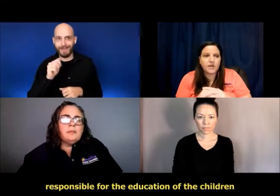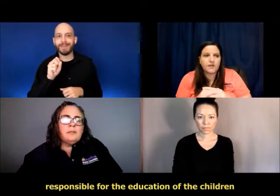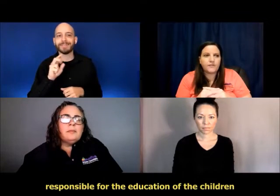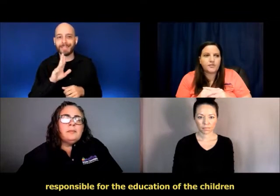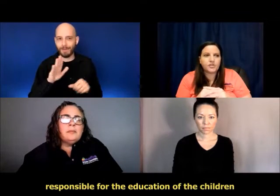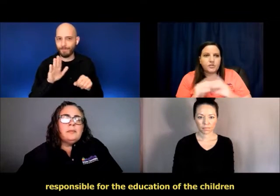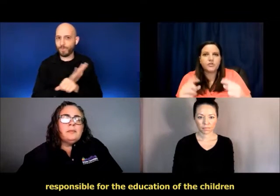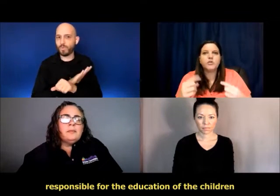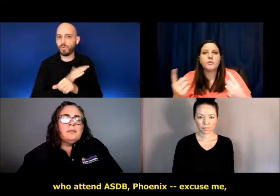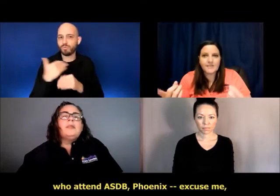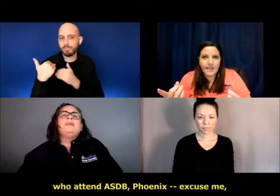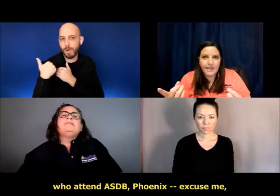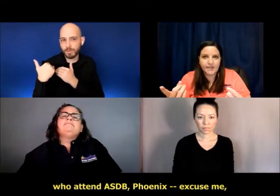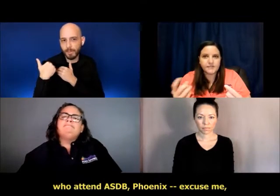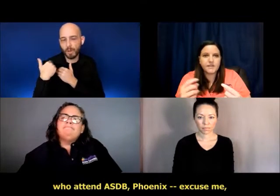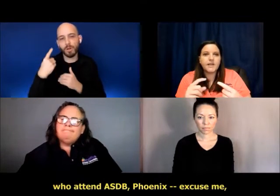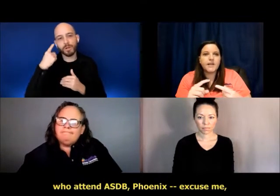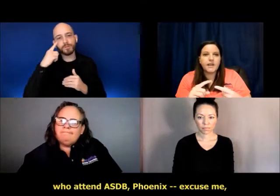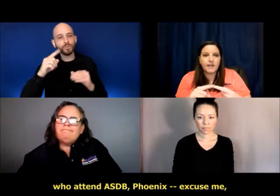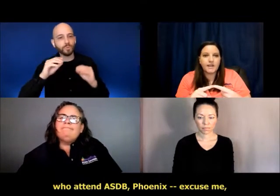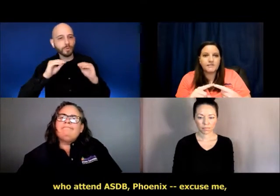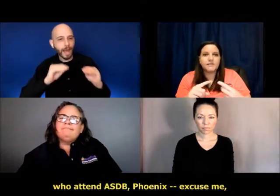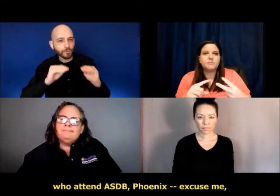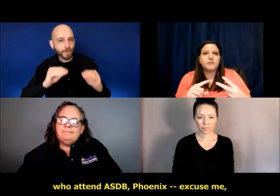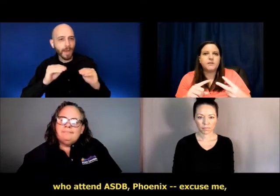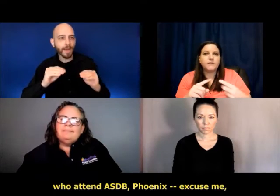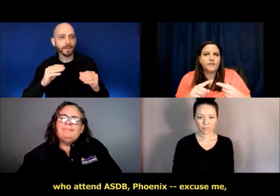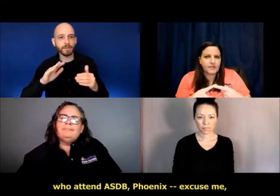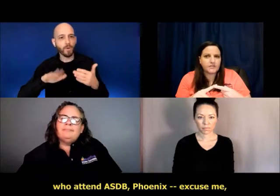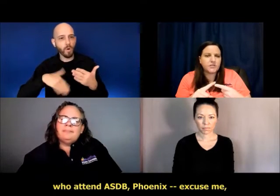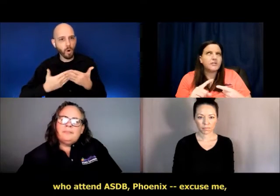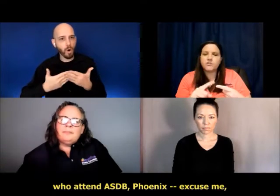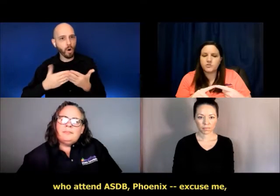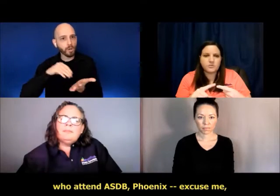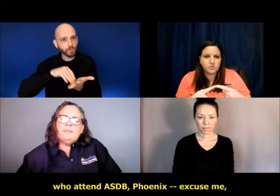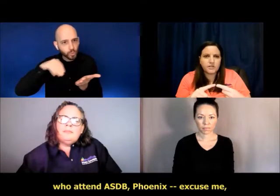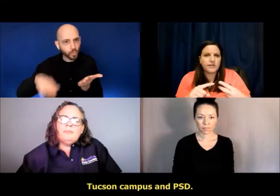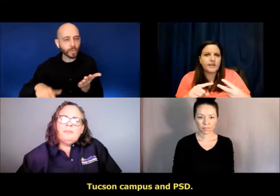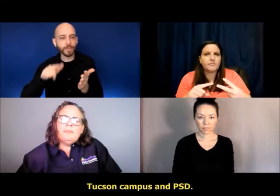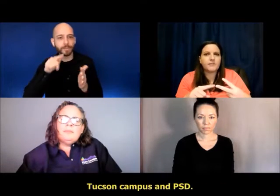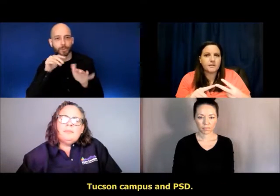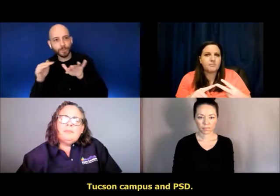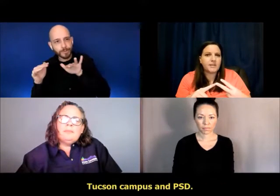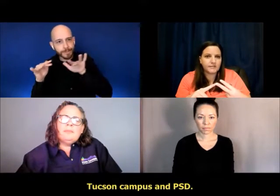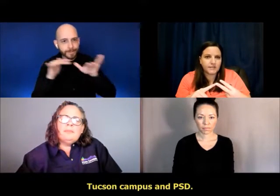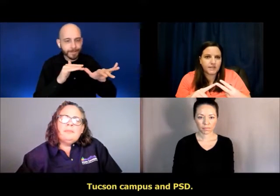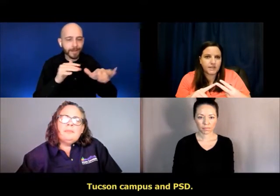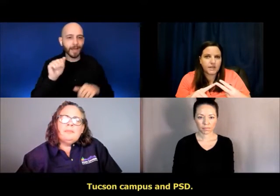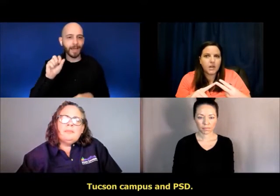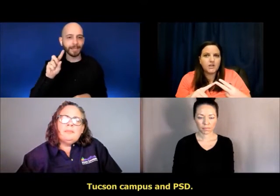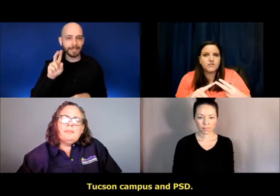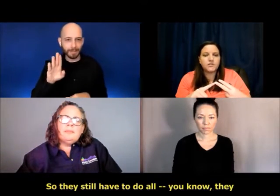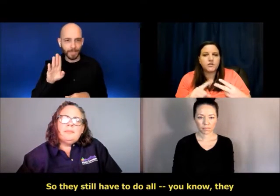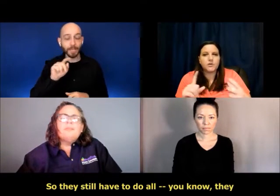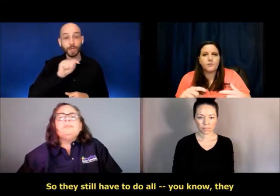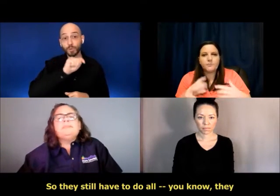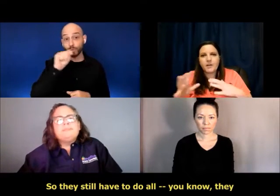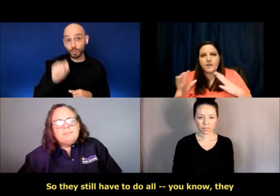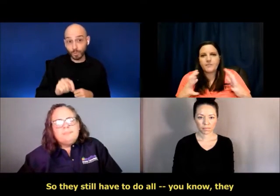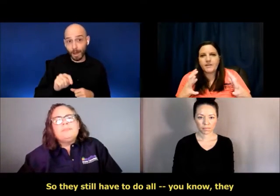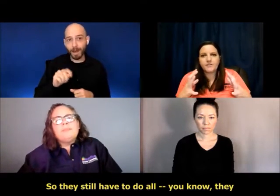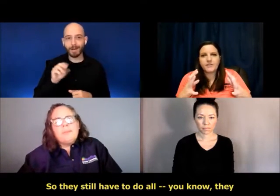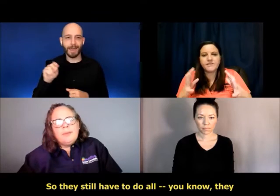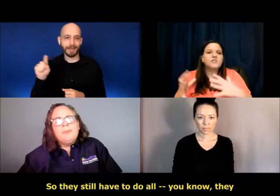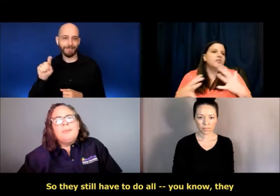of the children who attend ASDB, Phoenix, excuse me, Tucson campus, and PSD. So